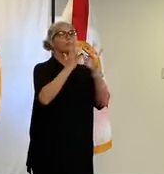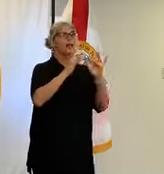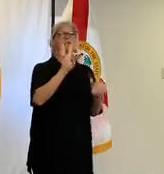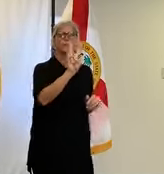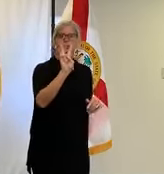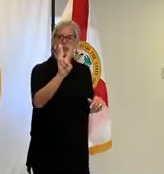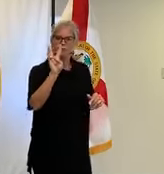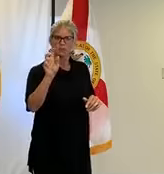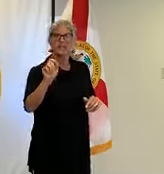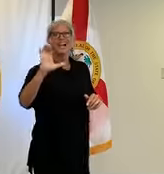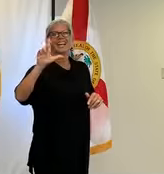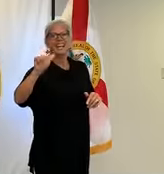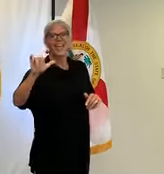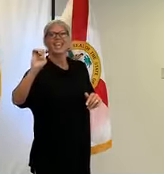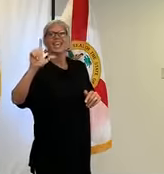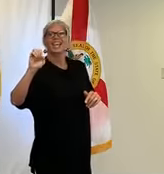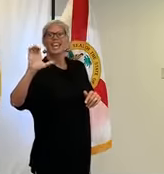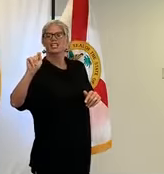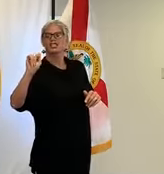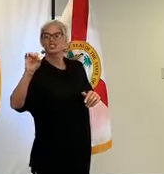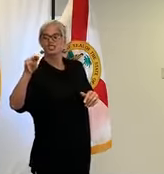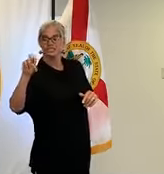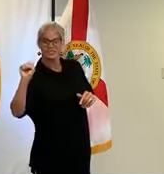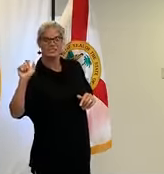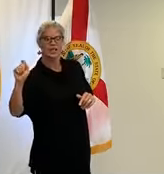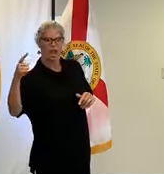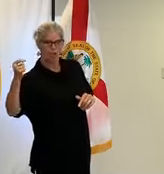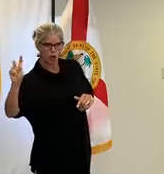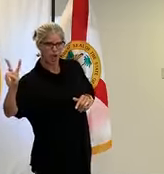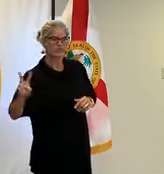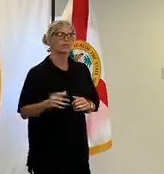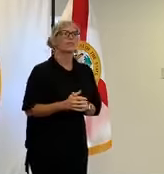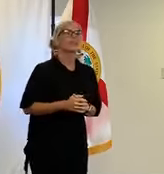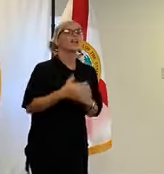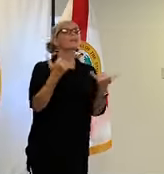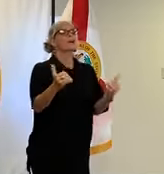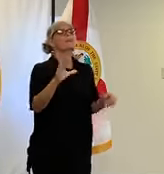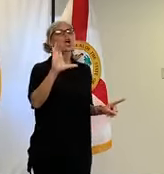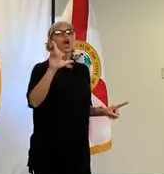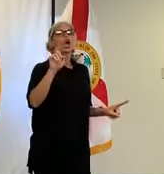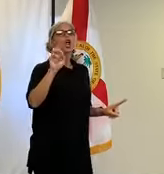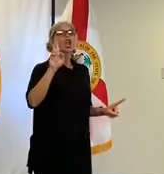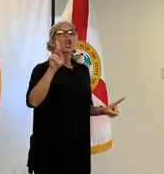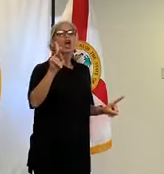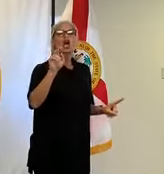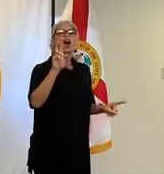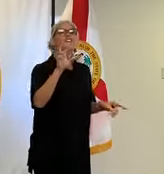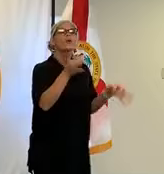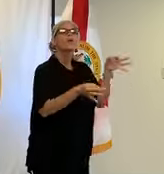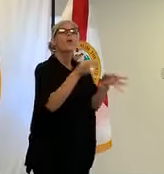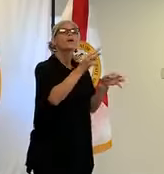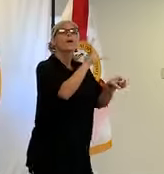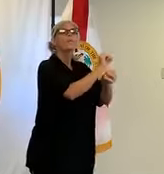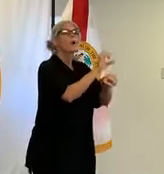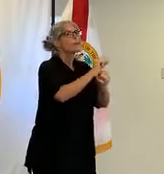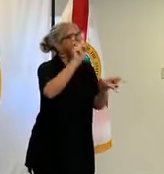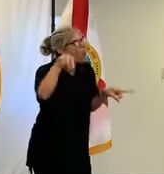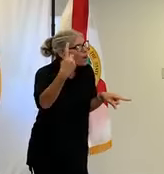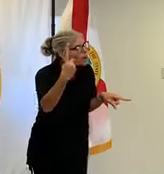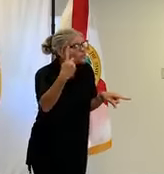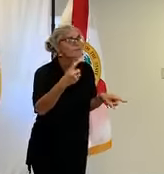clerk of the court the orange park branch is open by appointment only please call 904-541